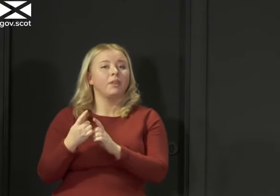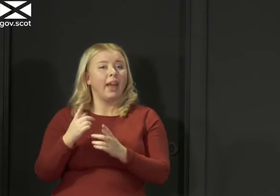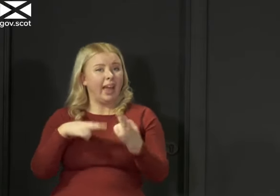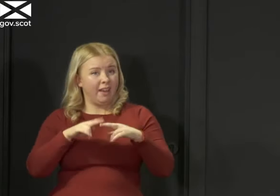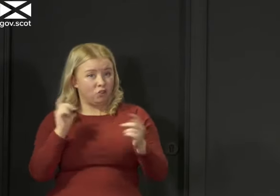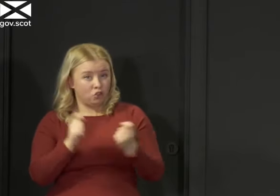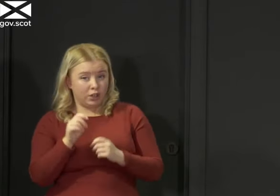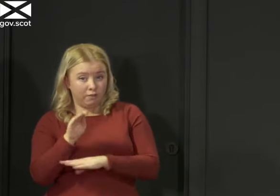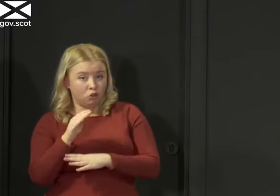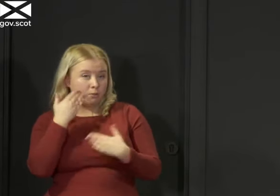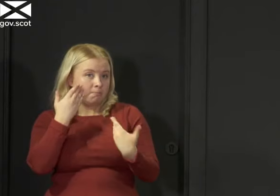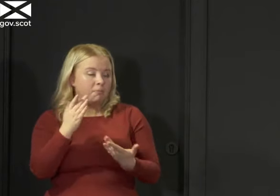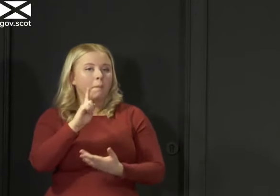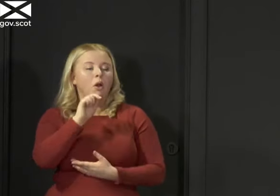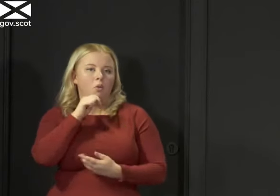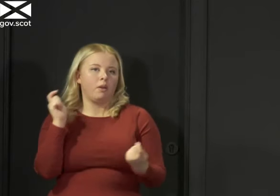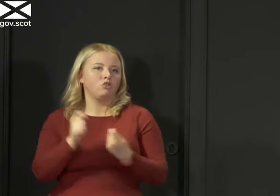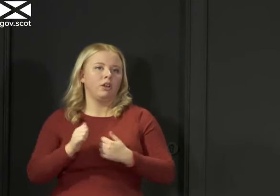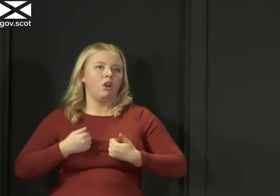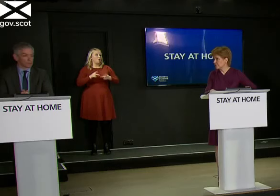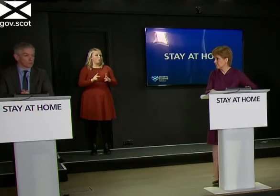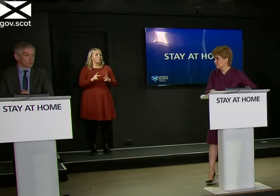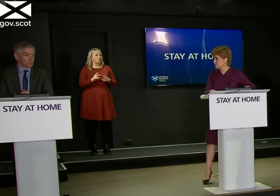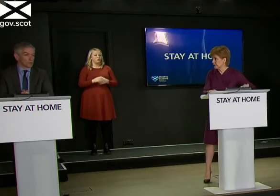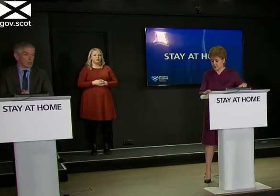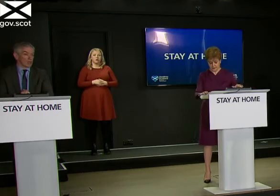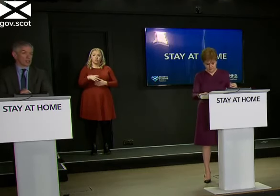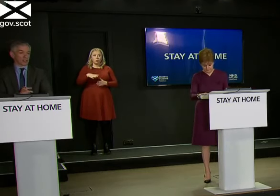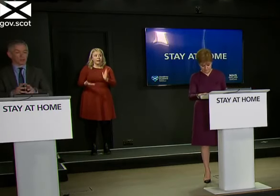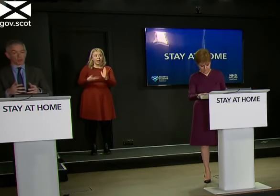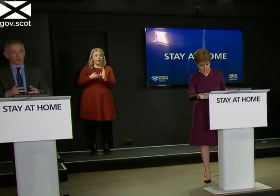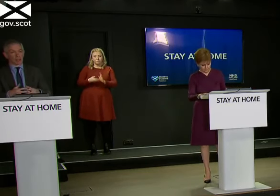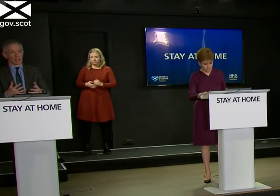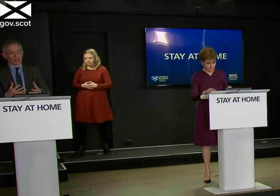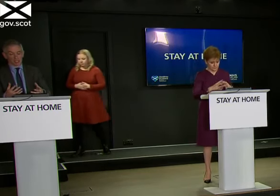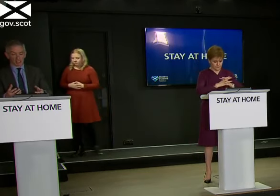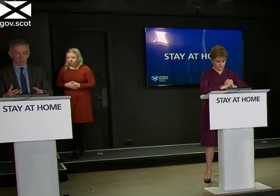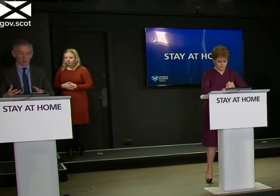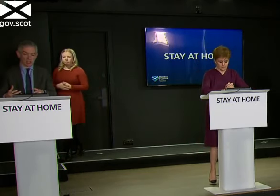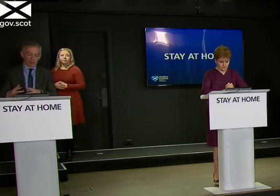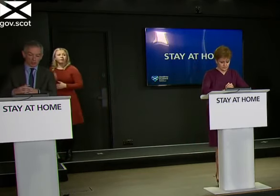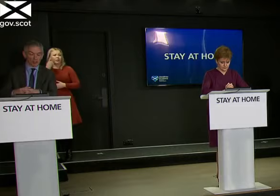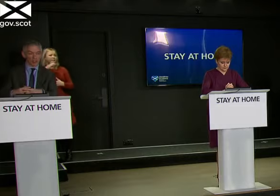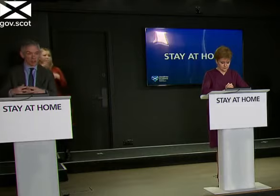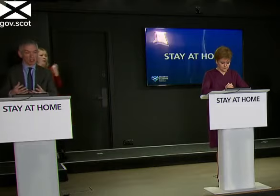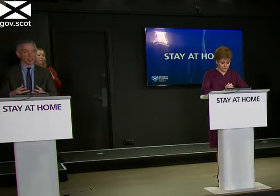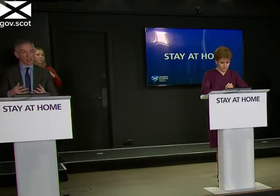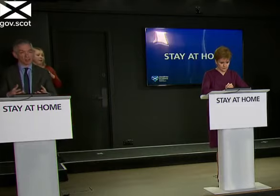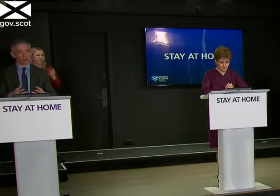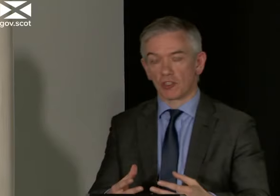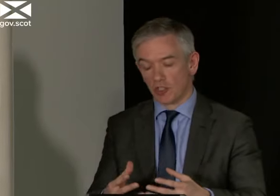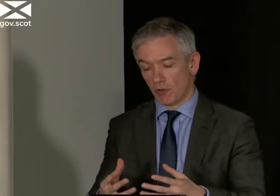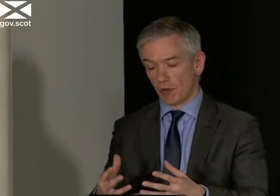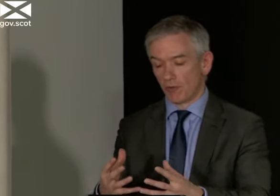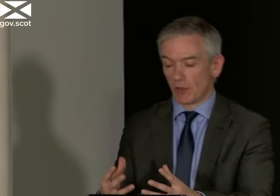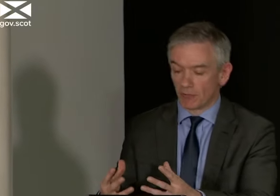does, we will adapt our approach accordingly. Do you want to say anything on that, Gregor? I think that sums up very nicely exactly the position that we're in just now. The science, the